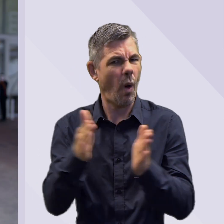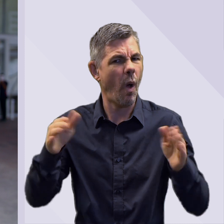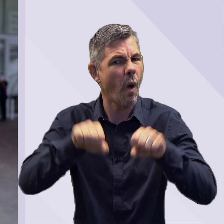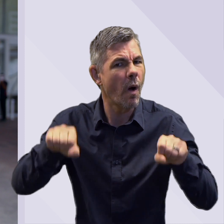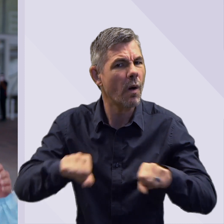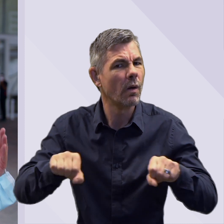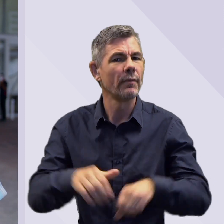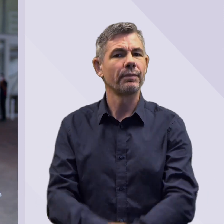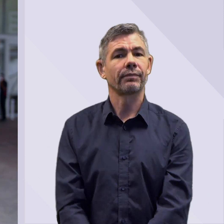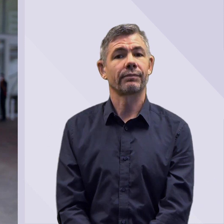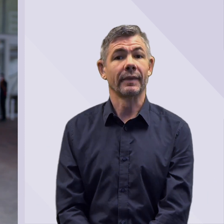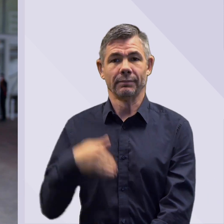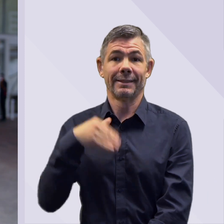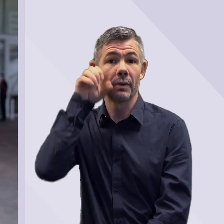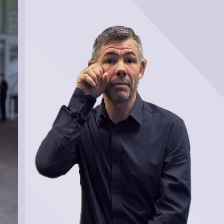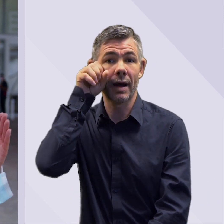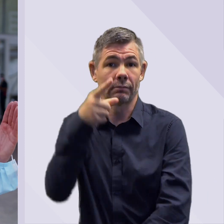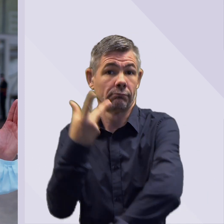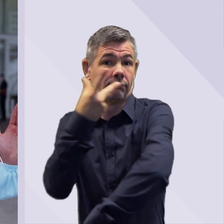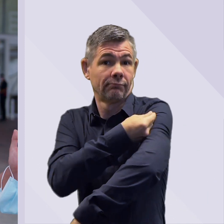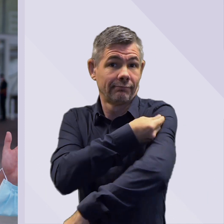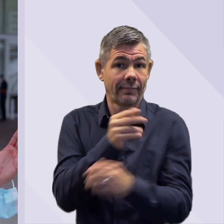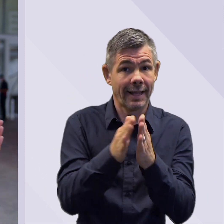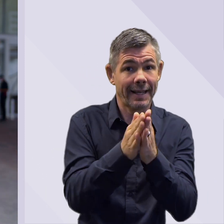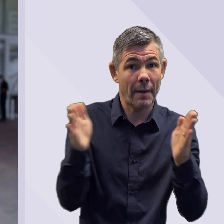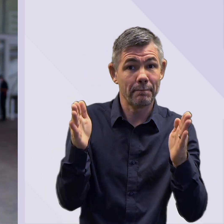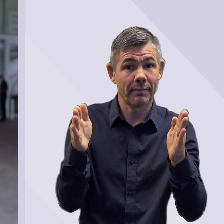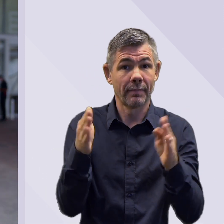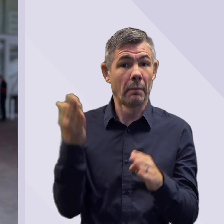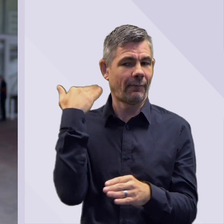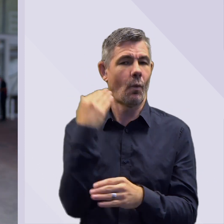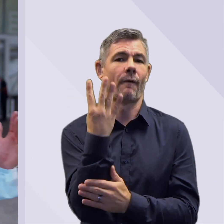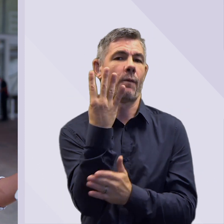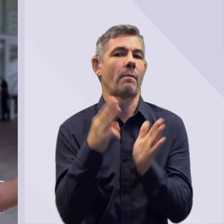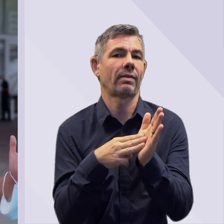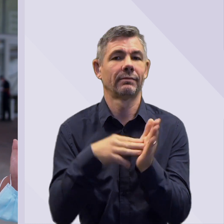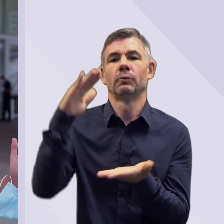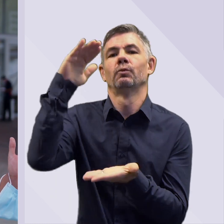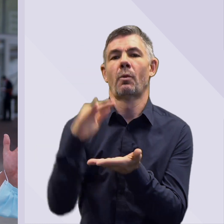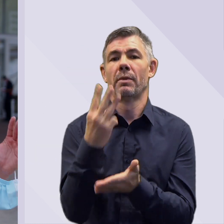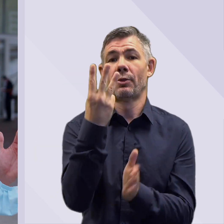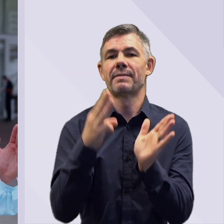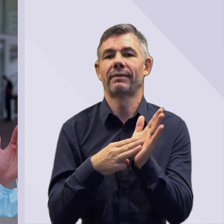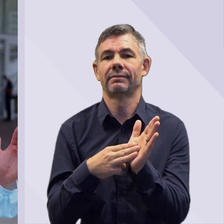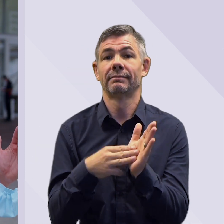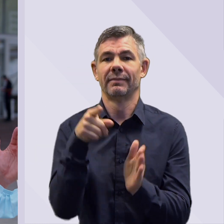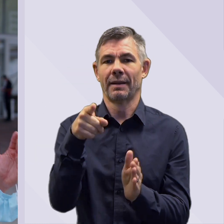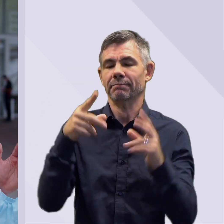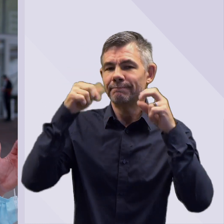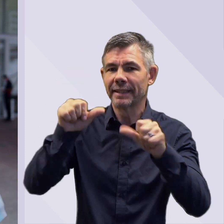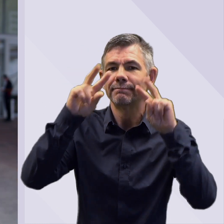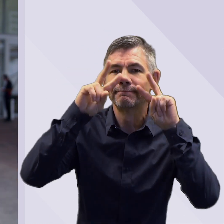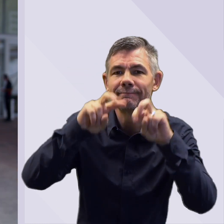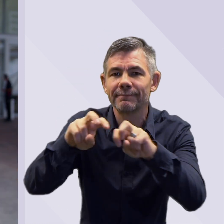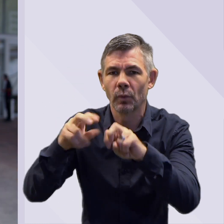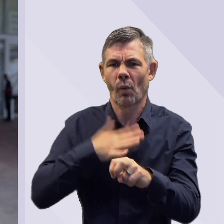We need to remember that that dose interval that went from four months to three months has been studied to make sure that it